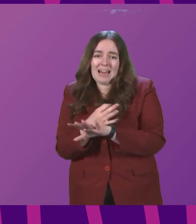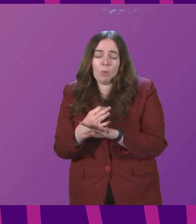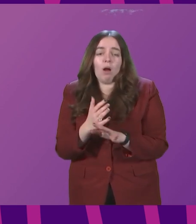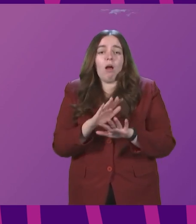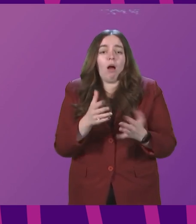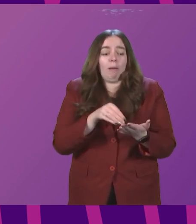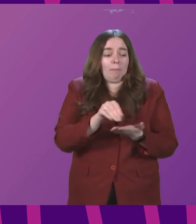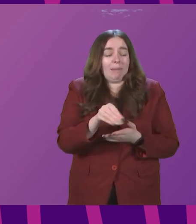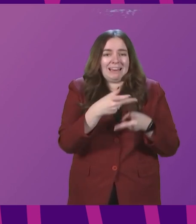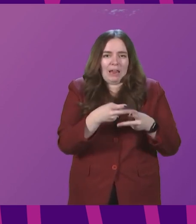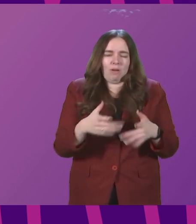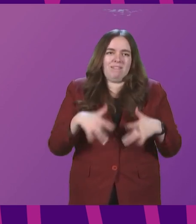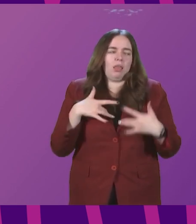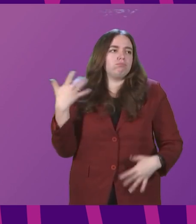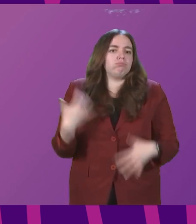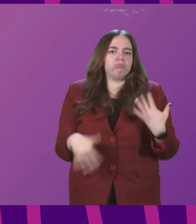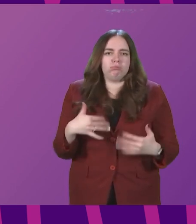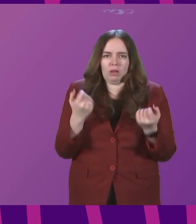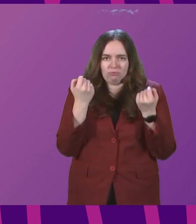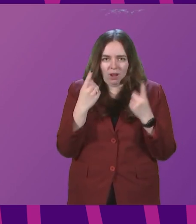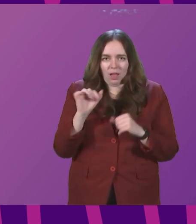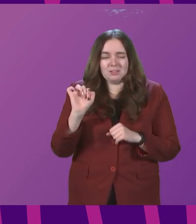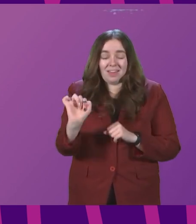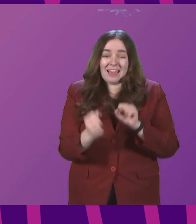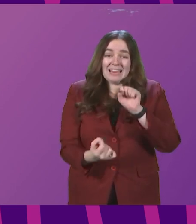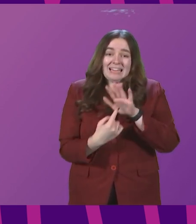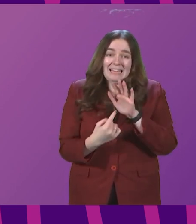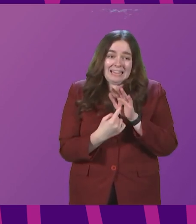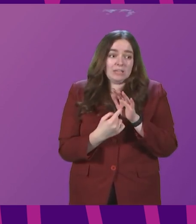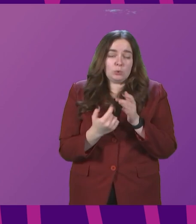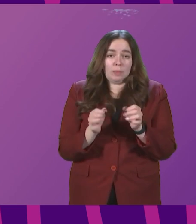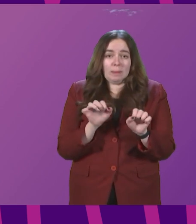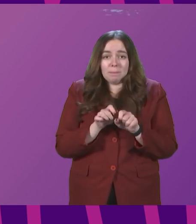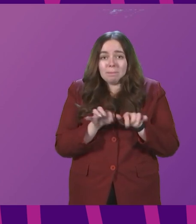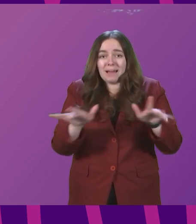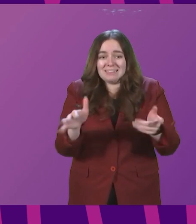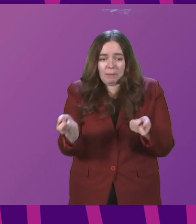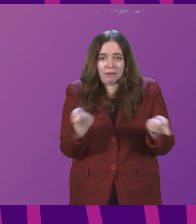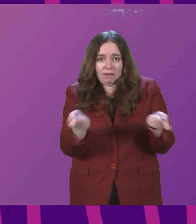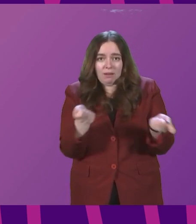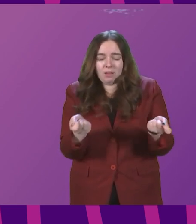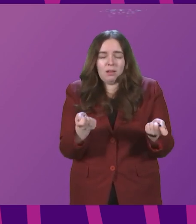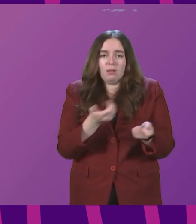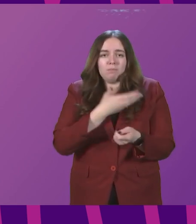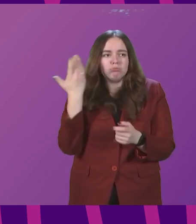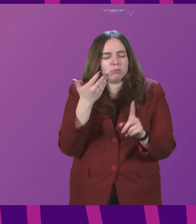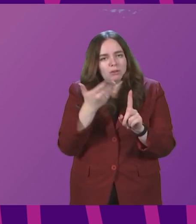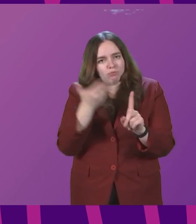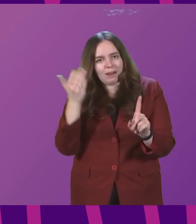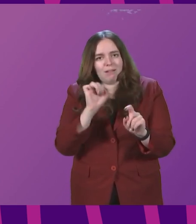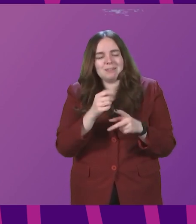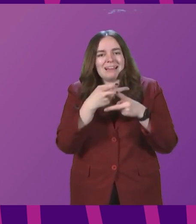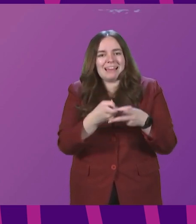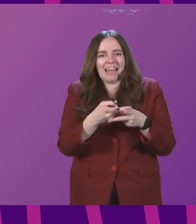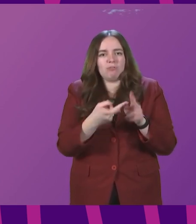rightly feeling bruised by a sudden realisation that they are key to the pandemic response, faced with a continued lack of acknowledgement of the solutions that carers